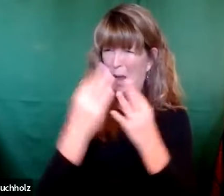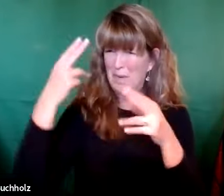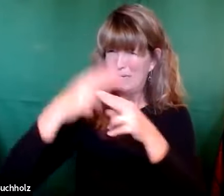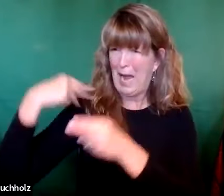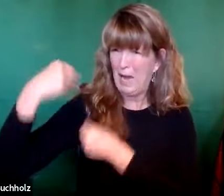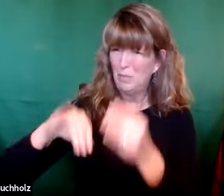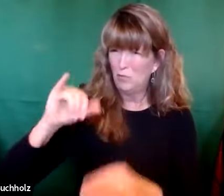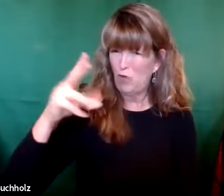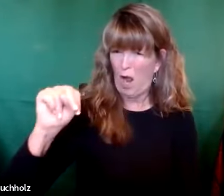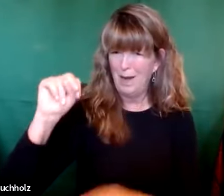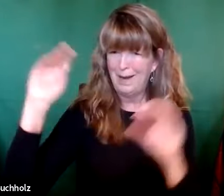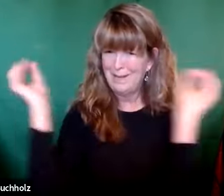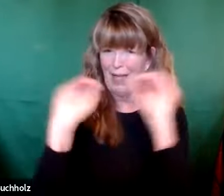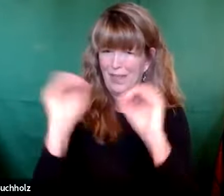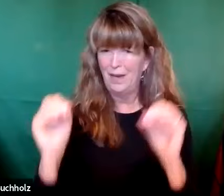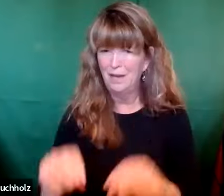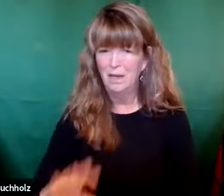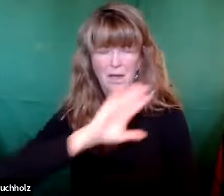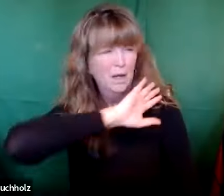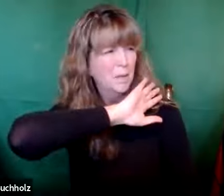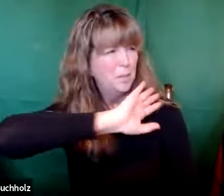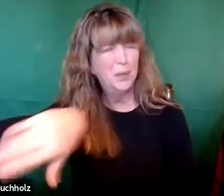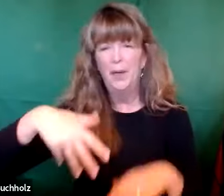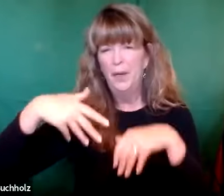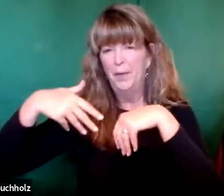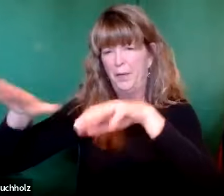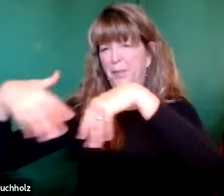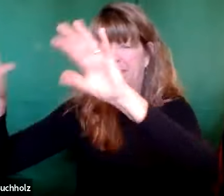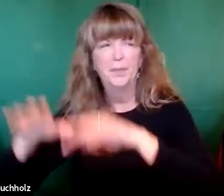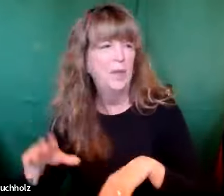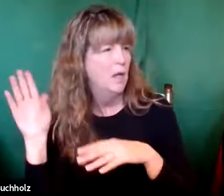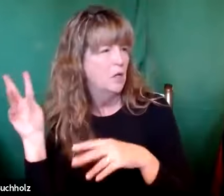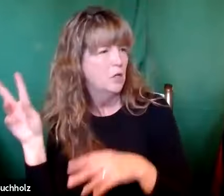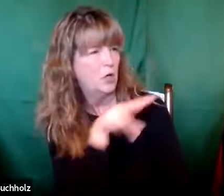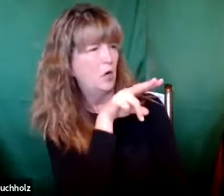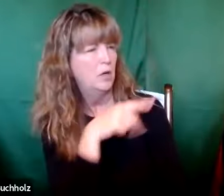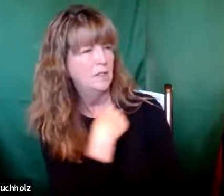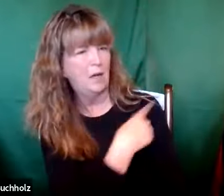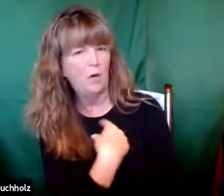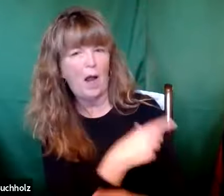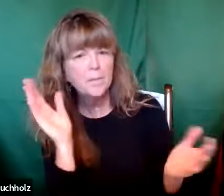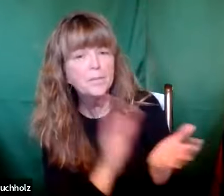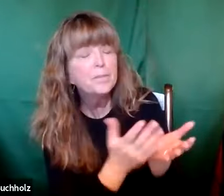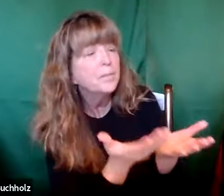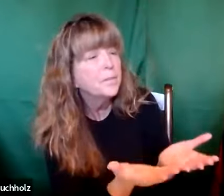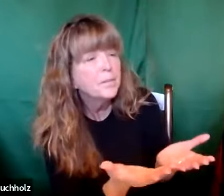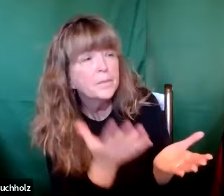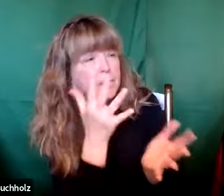They said, you don't have anybody named John in your family. Go aside with you. Let's ask